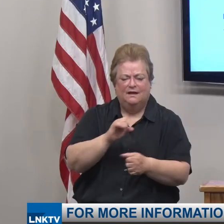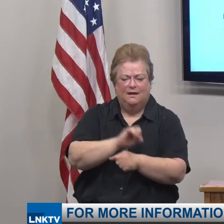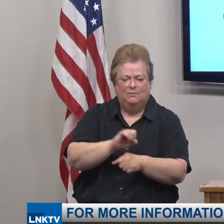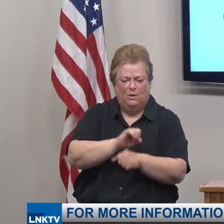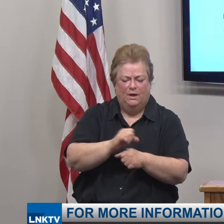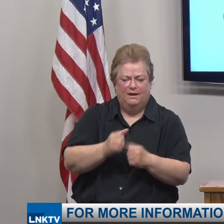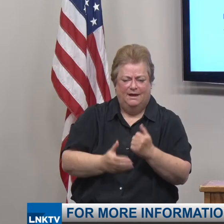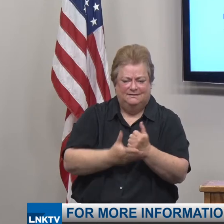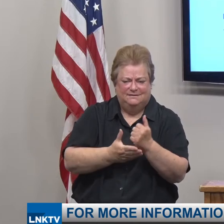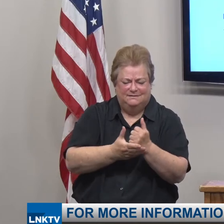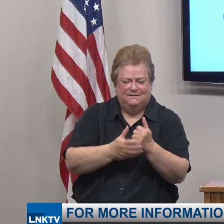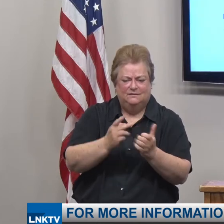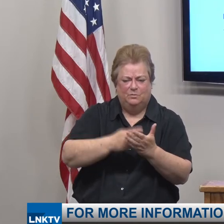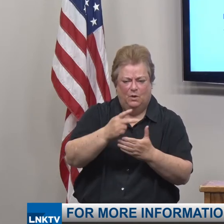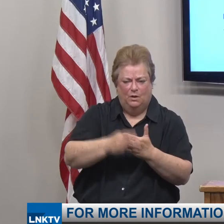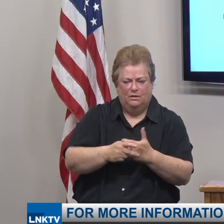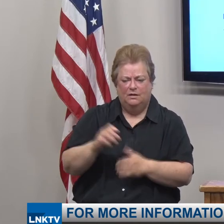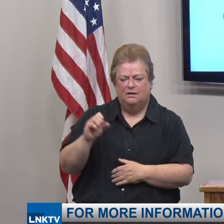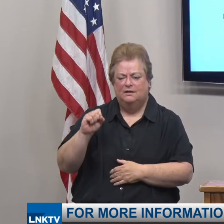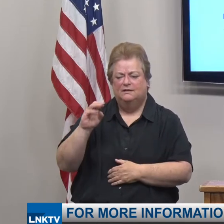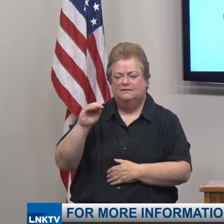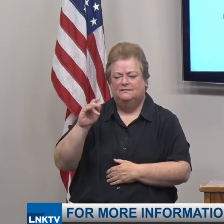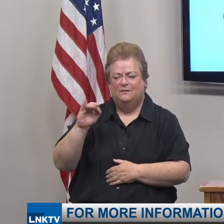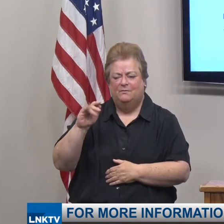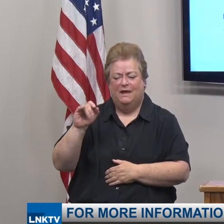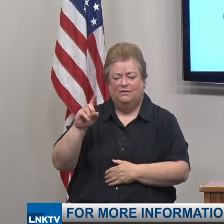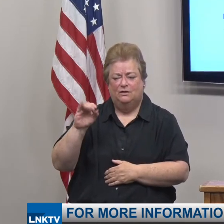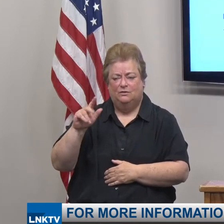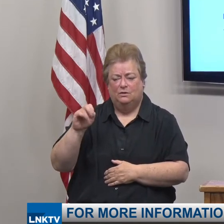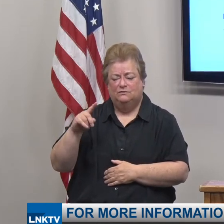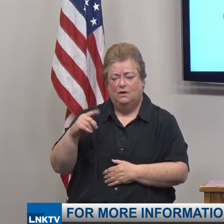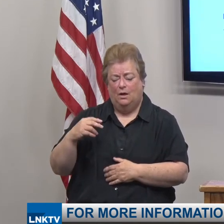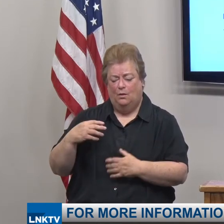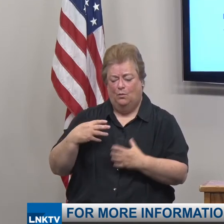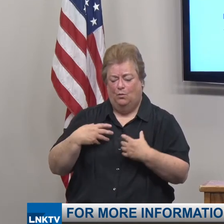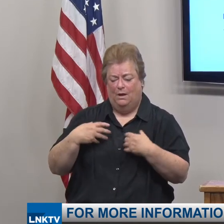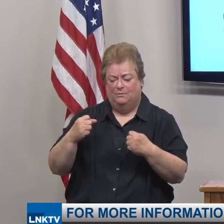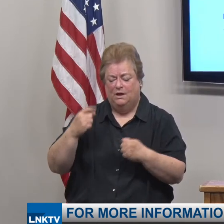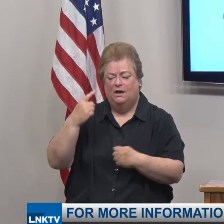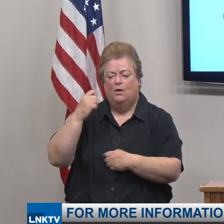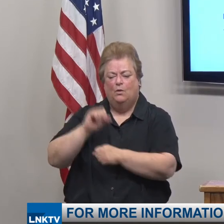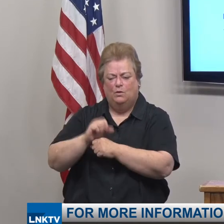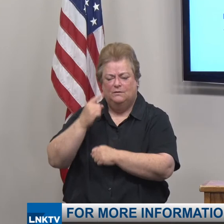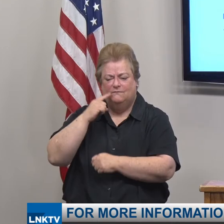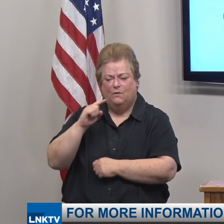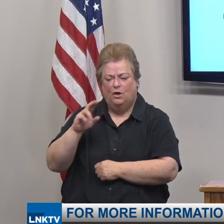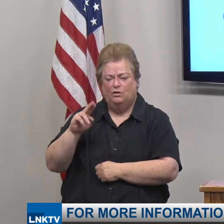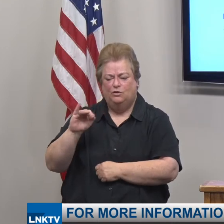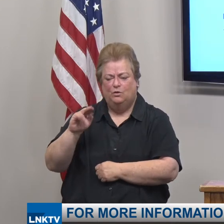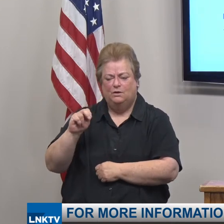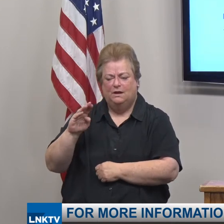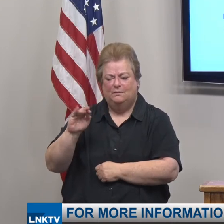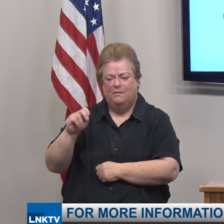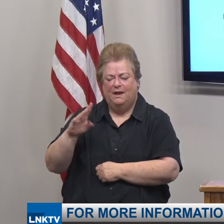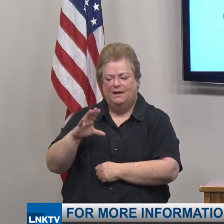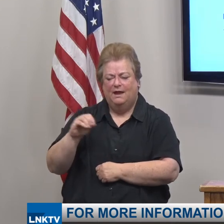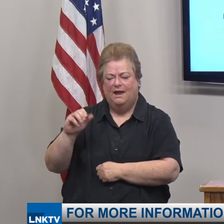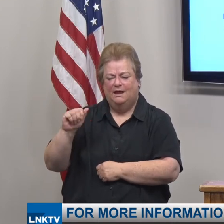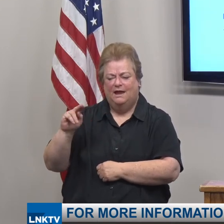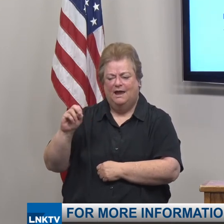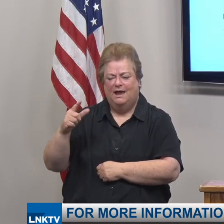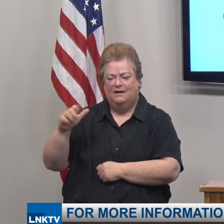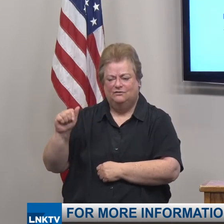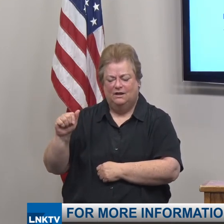programming, Samantha Dolezal, well-being advocate for Union Bank and Trust, and Angela Garvitz,